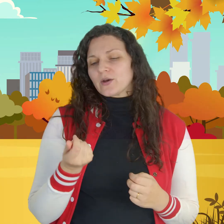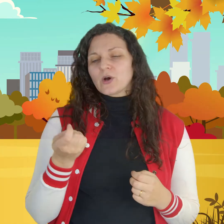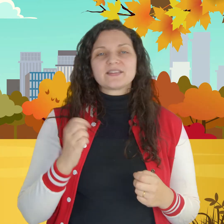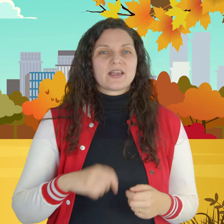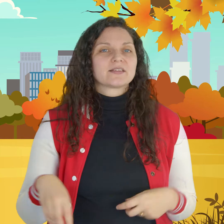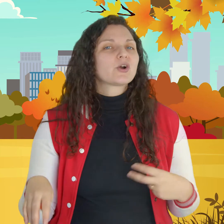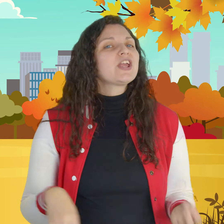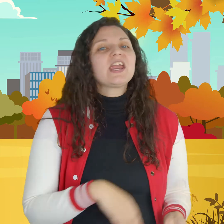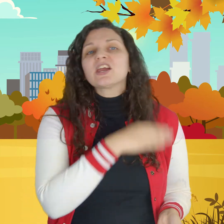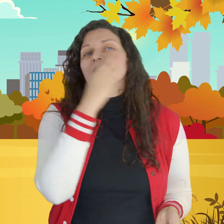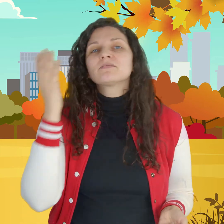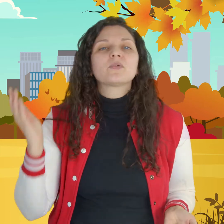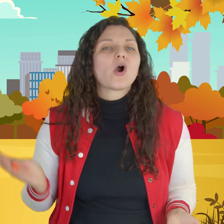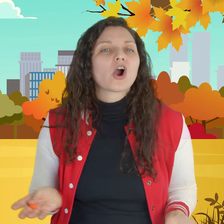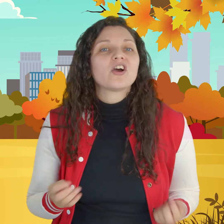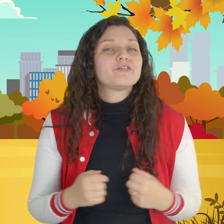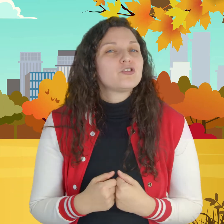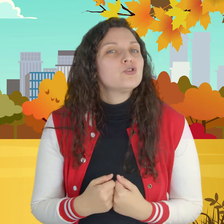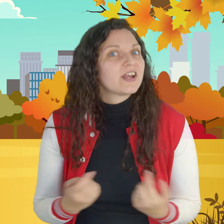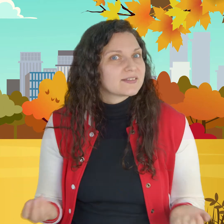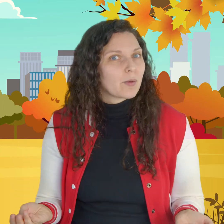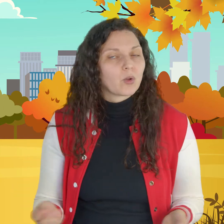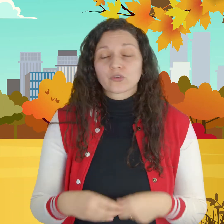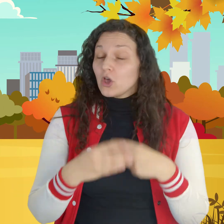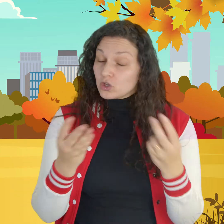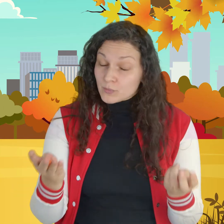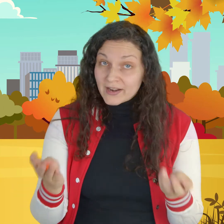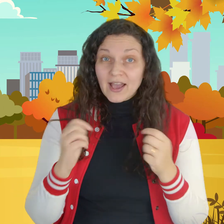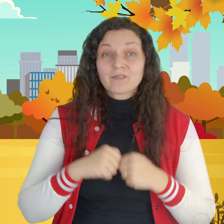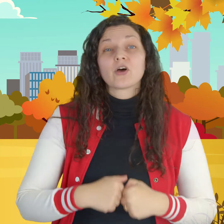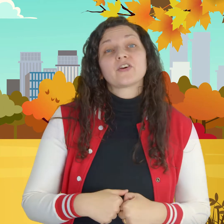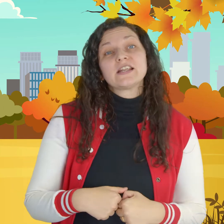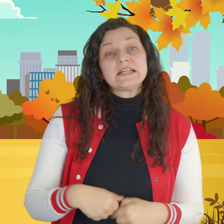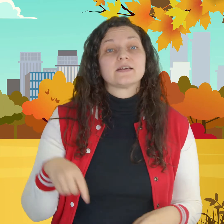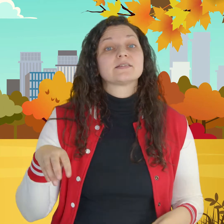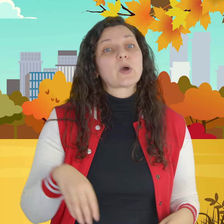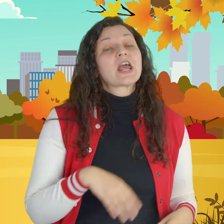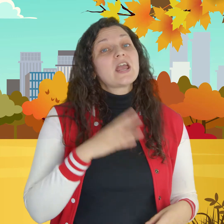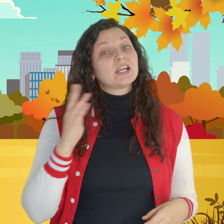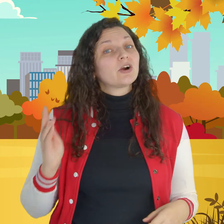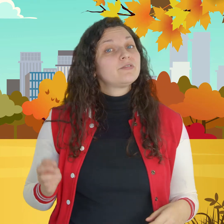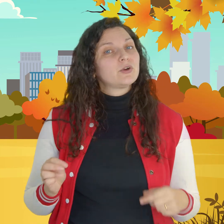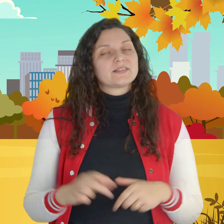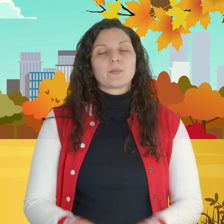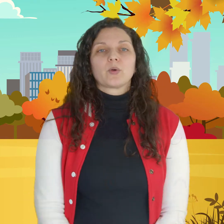what things so okay here are a few examples you might have other ideas but here are a few examples